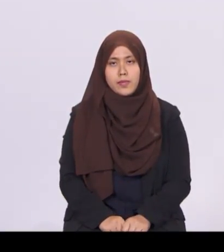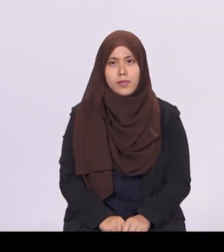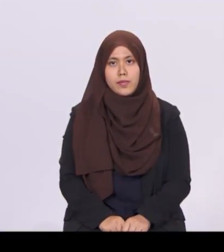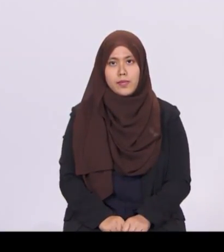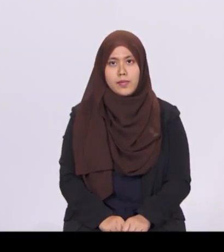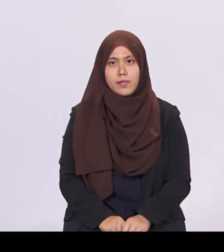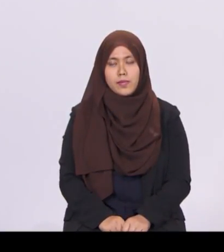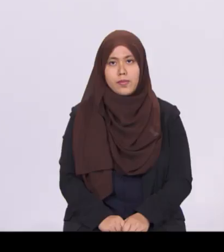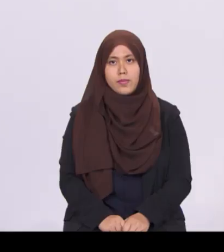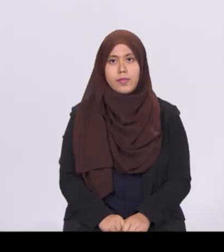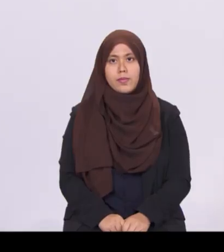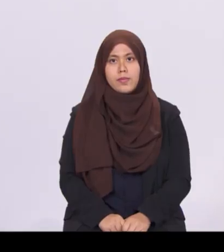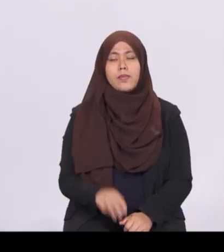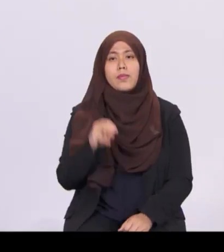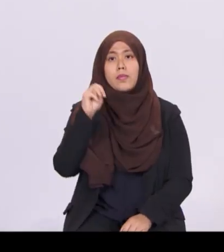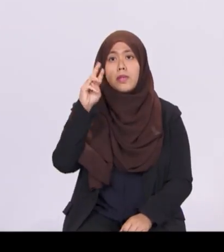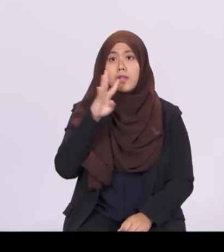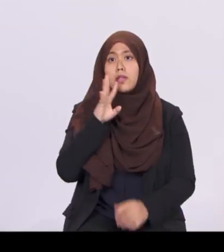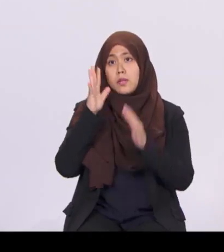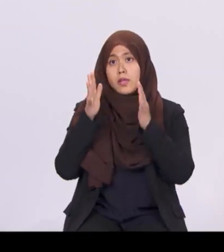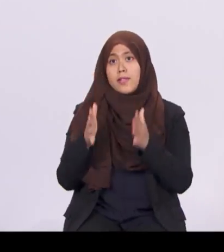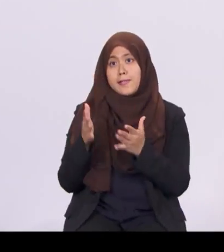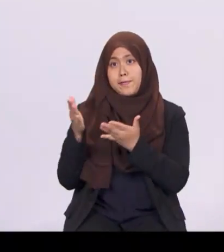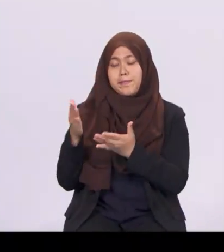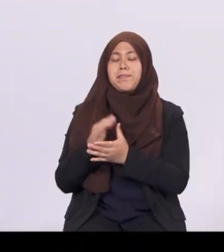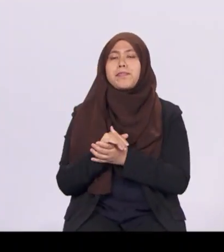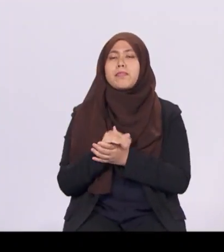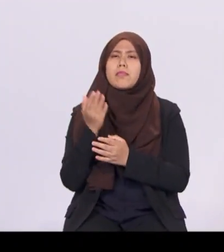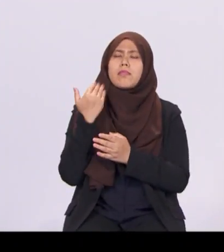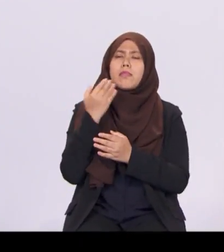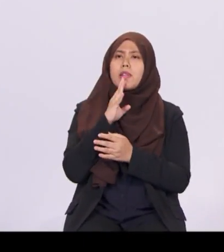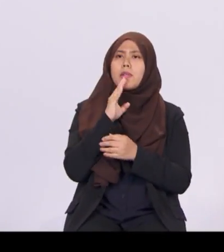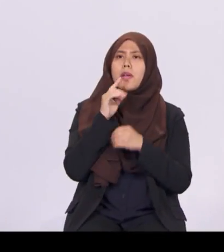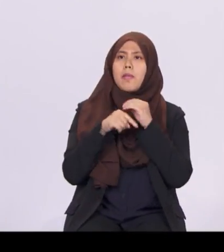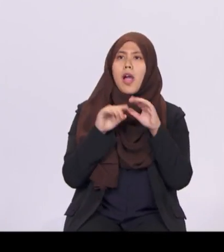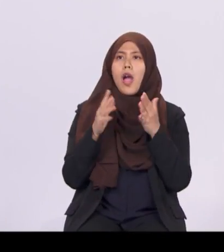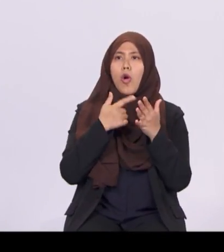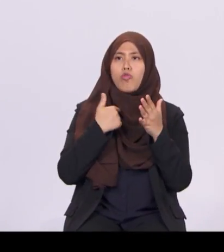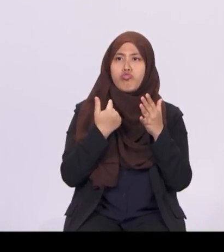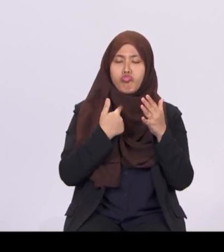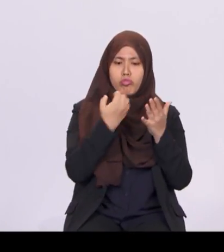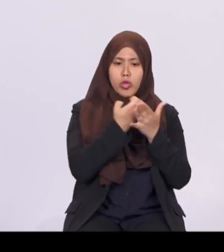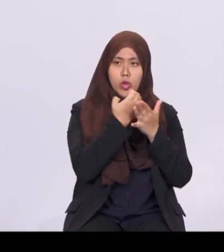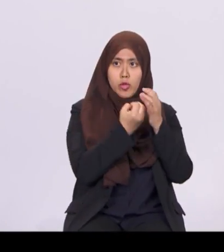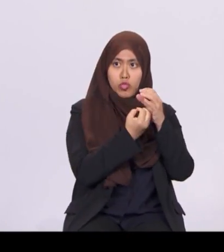Mr Speaker, sir, I earlier spoke about how we will grow our economy and improve our city.